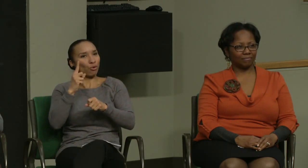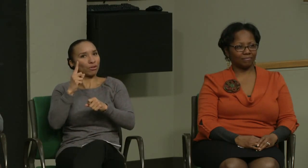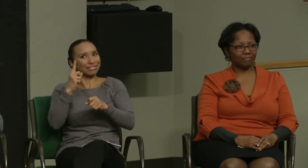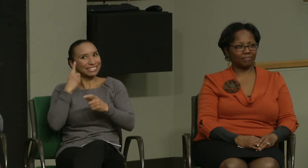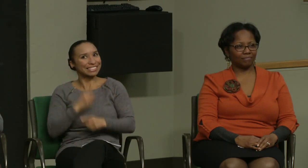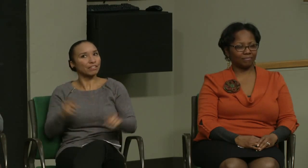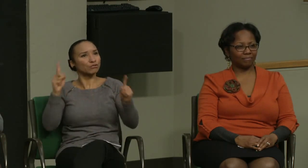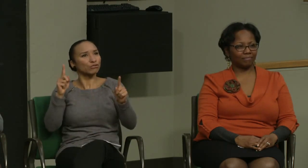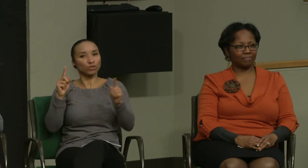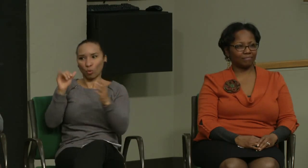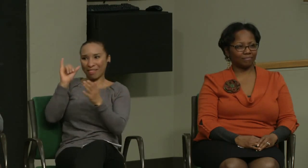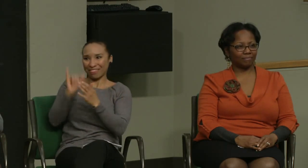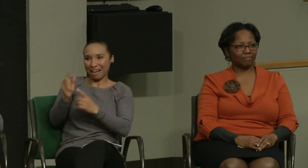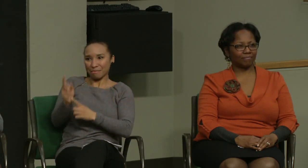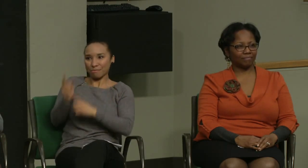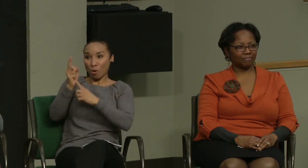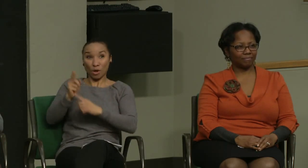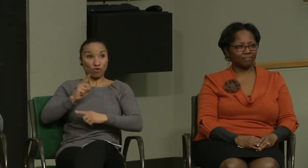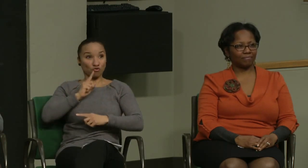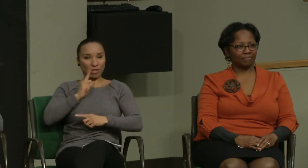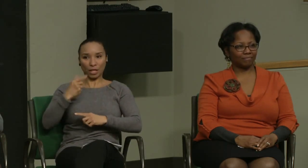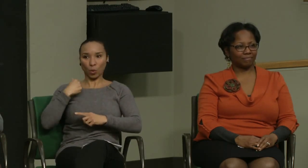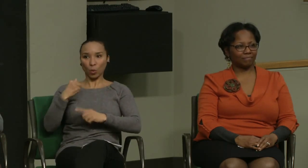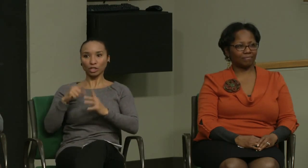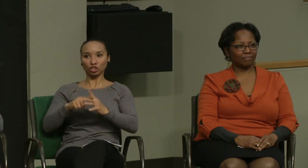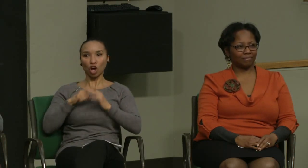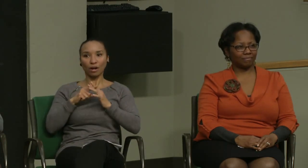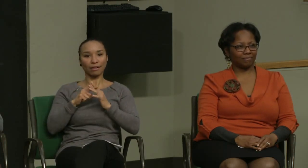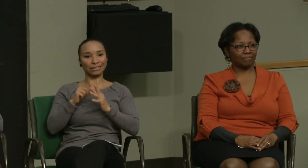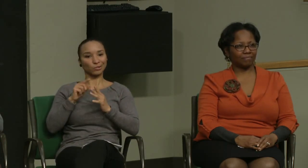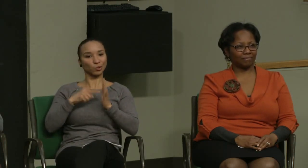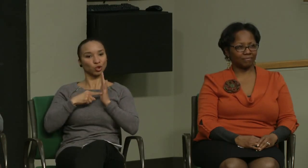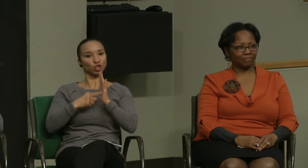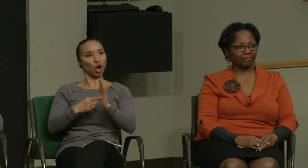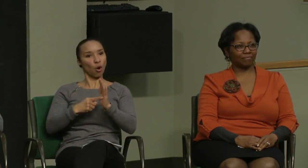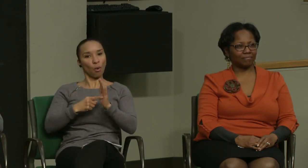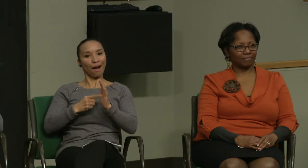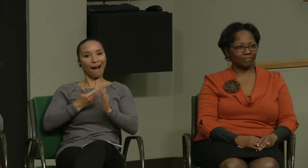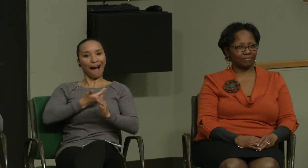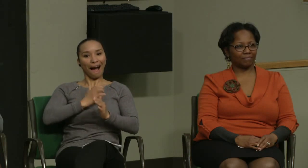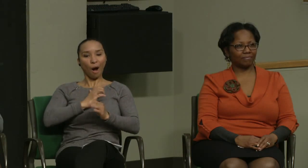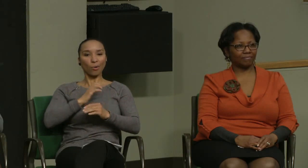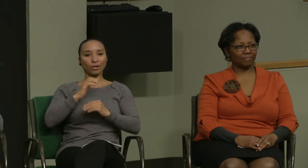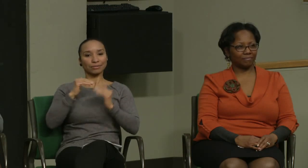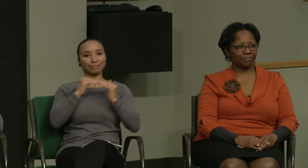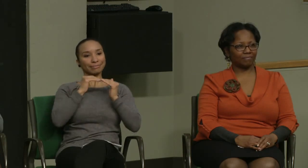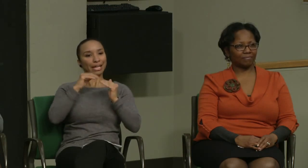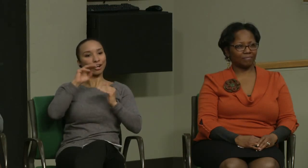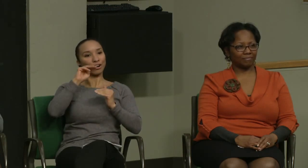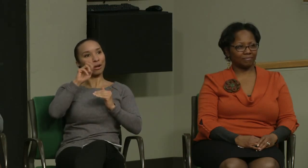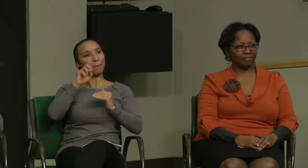two hours and we set that up to make sure that we were successful so at that moment we started to show ourselves